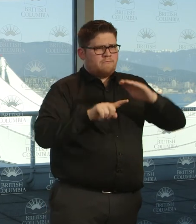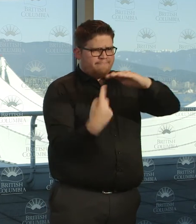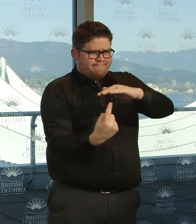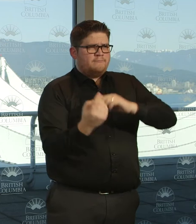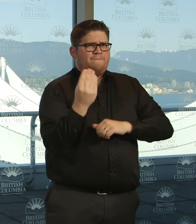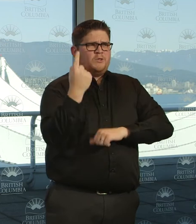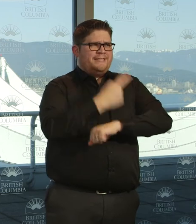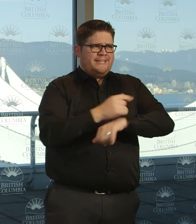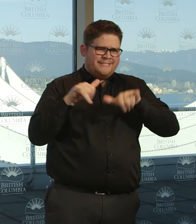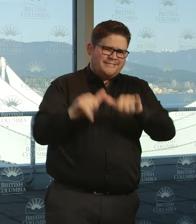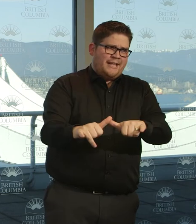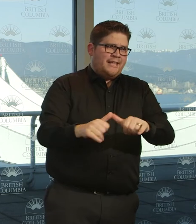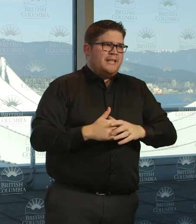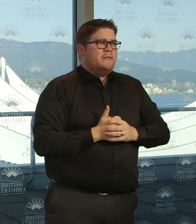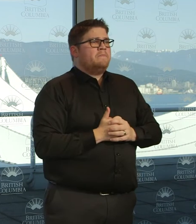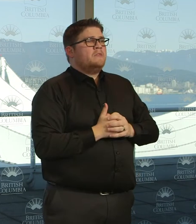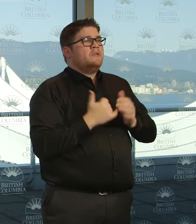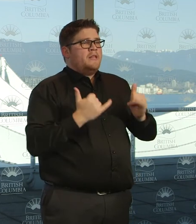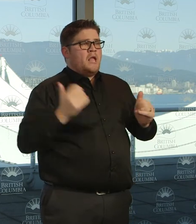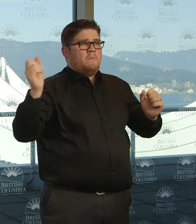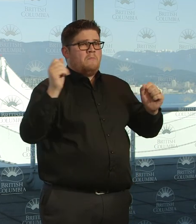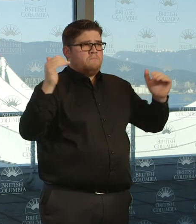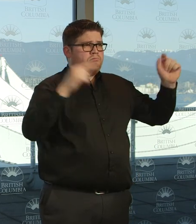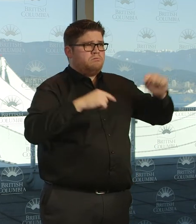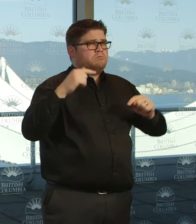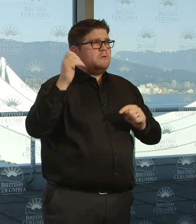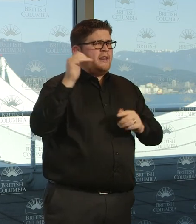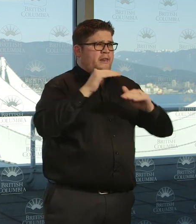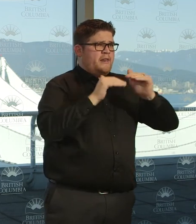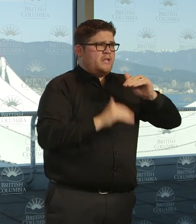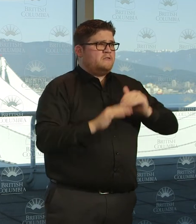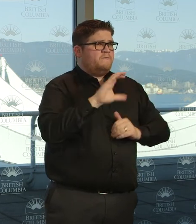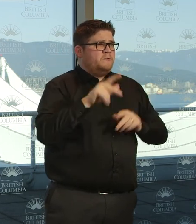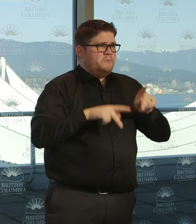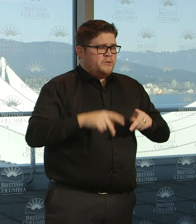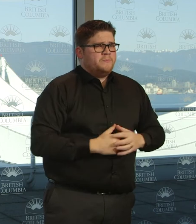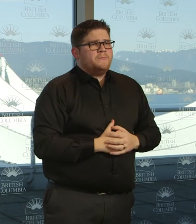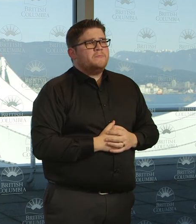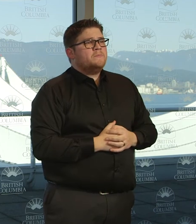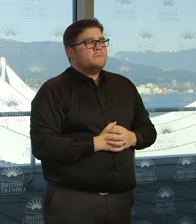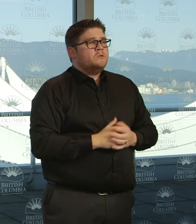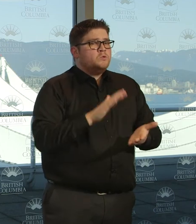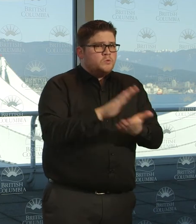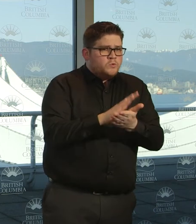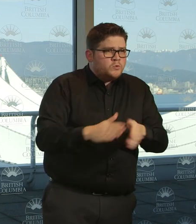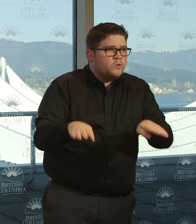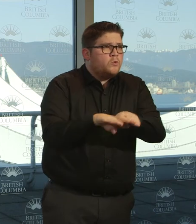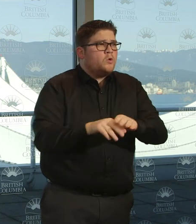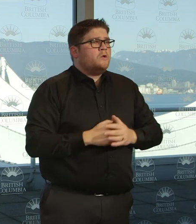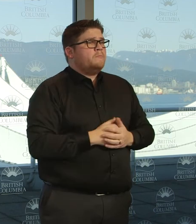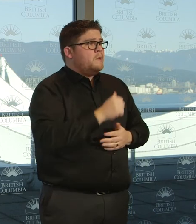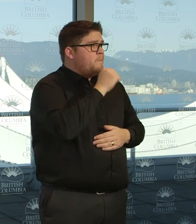We've seen decisions made cancelling school classes and the closure of bars and restaurants. The limitation of